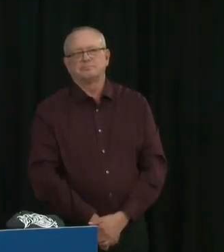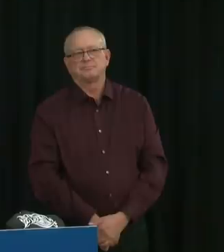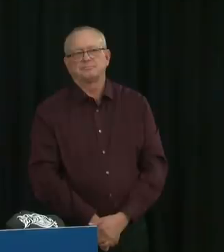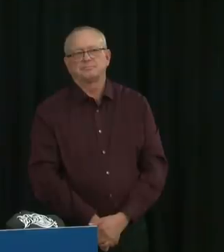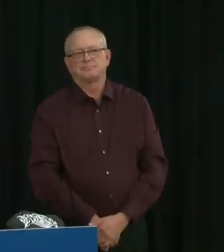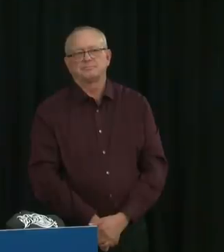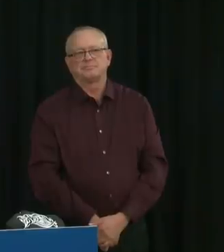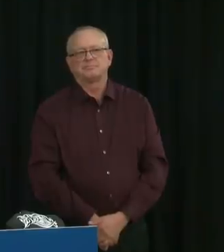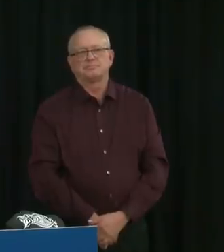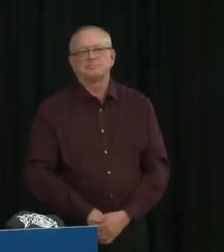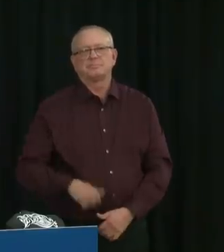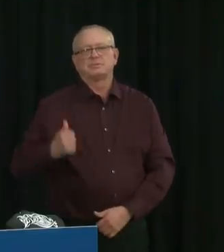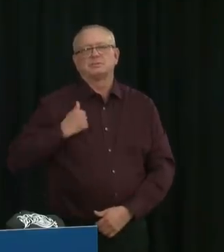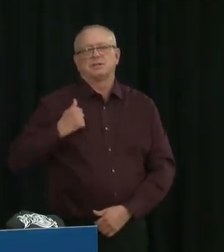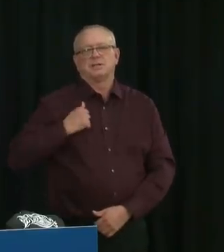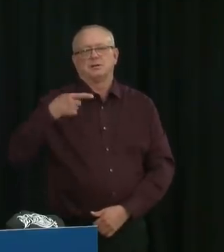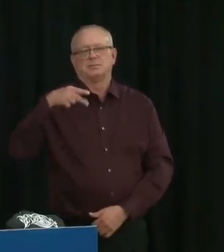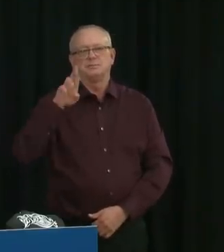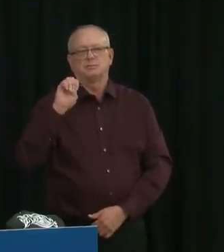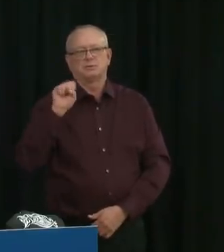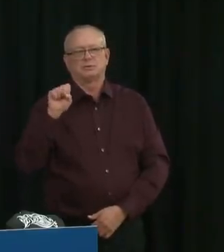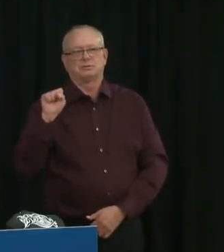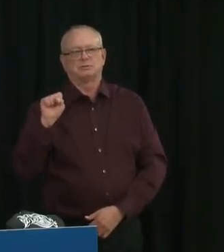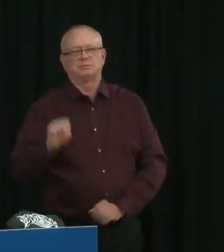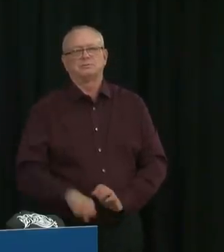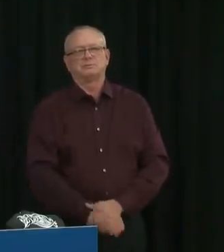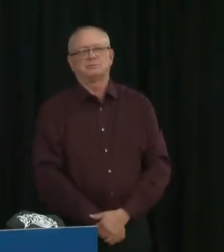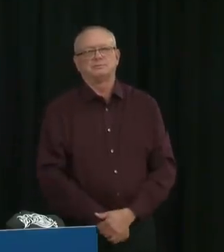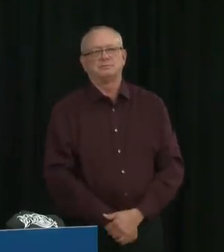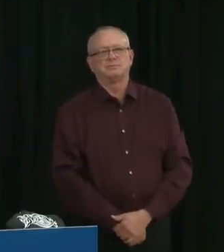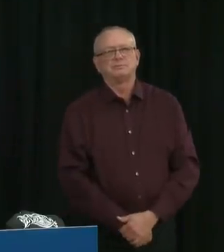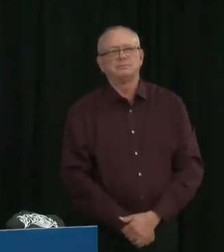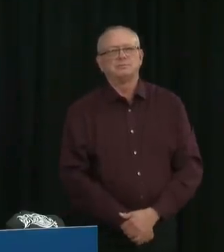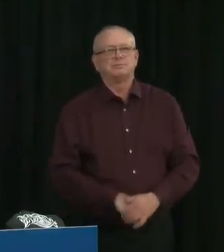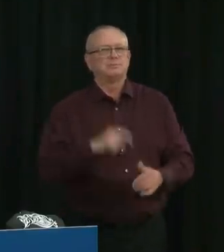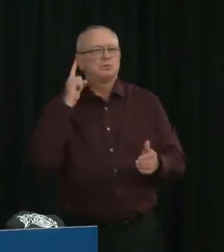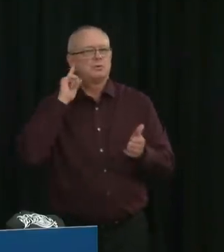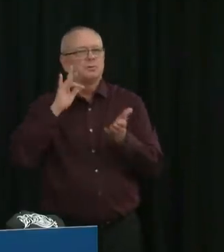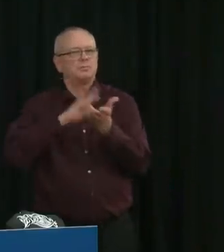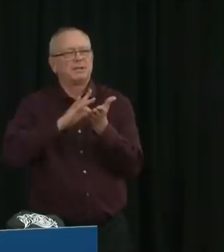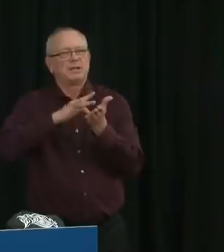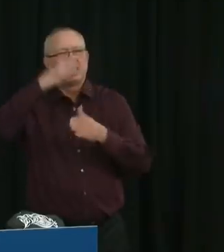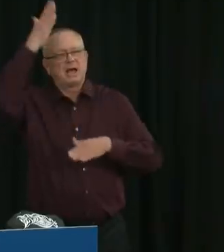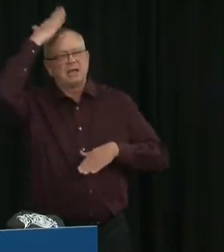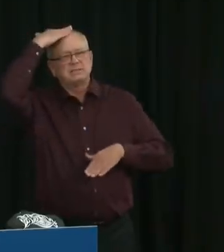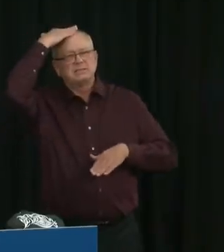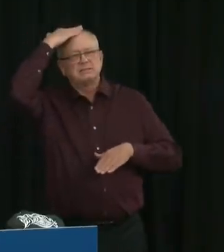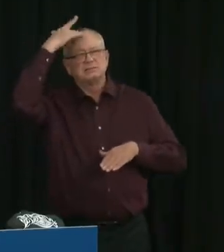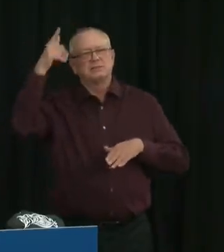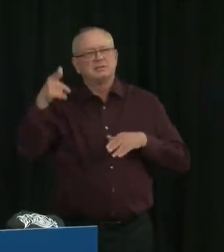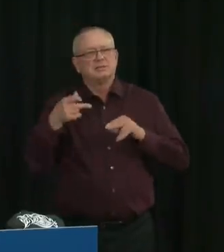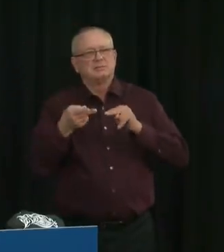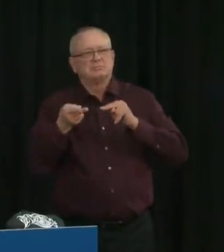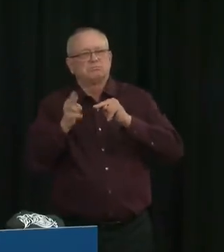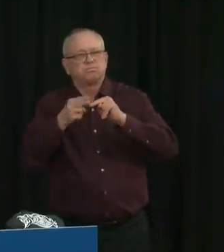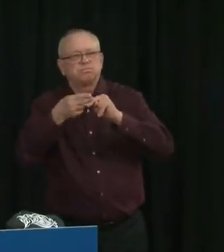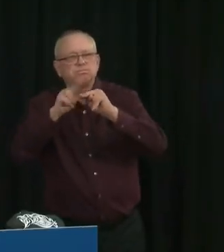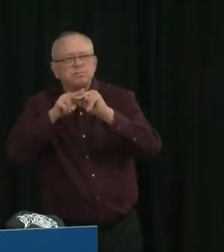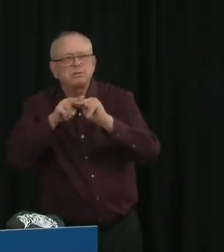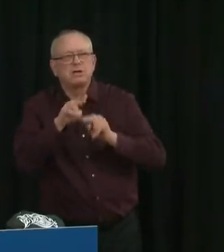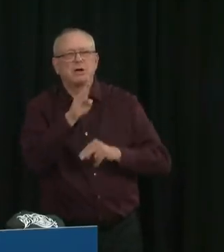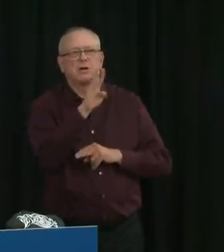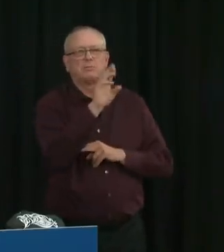we've seen here in Medicine Hat, obviously, the large number of cases in Brooks, cases in the western portion of